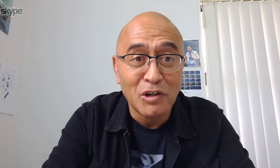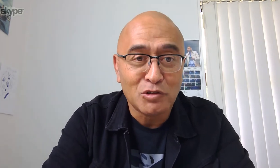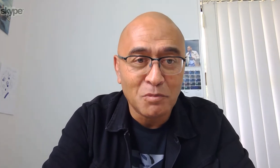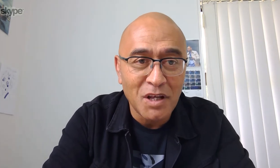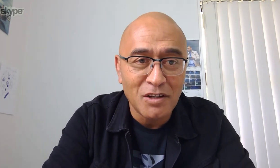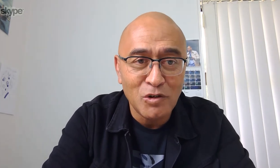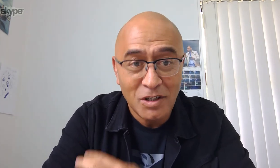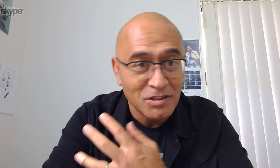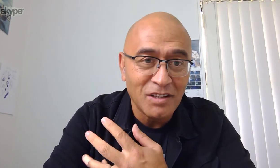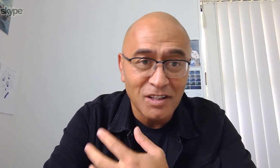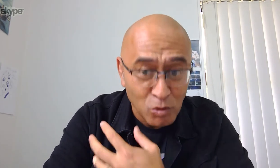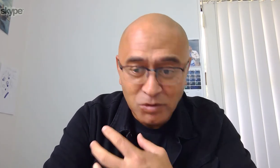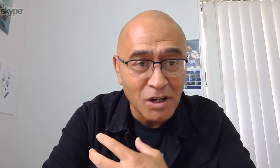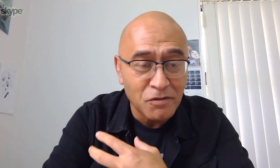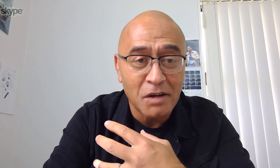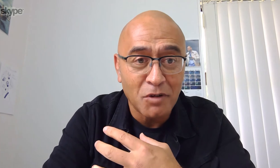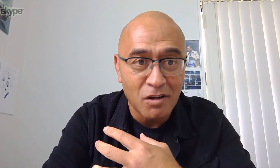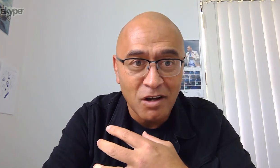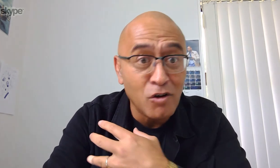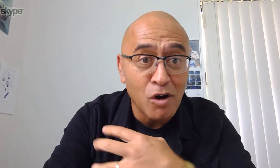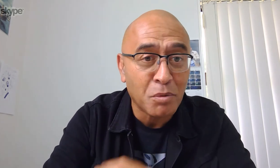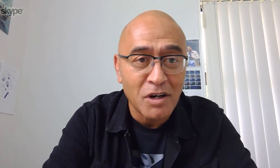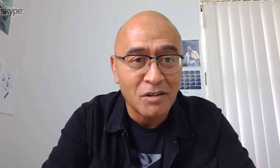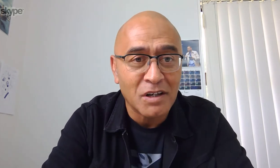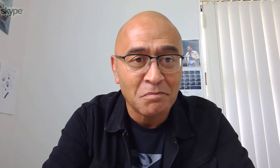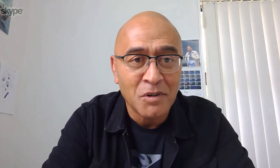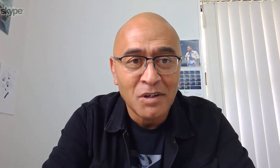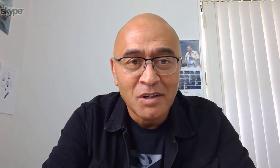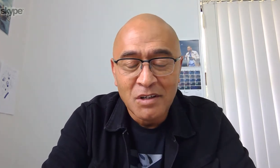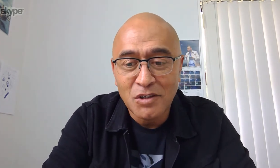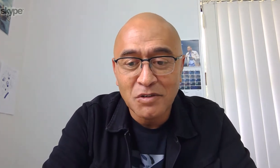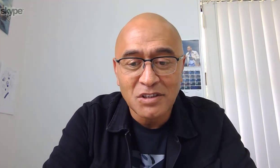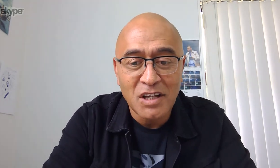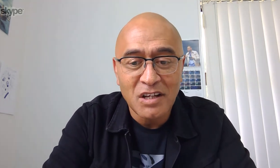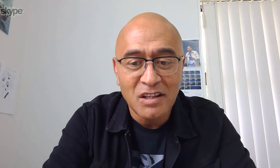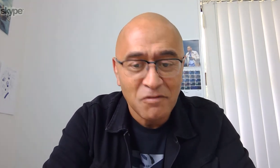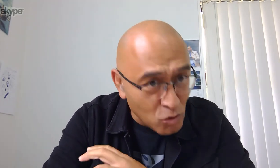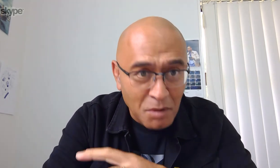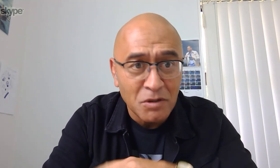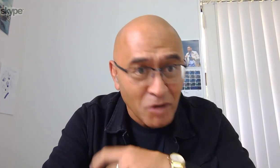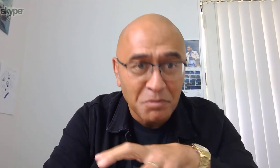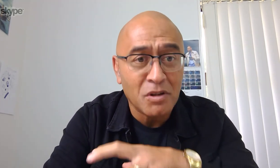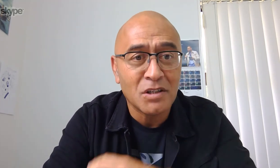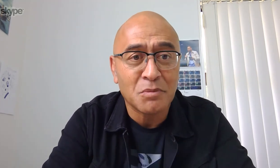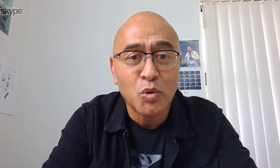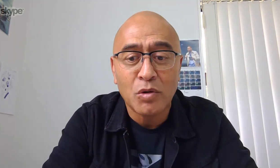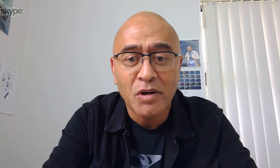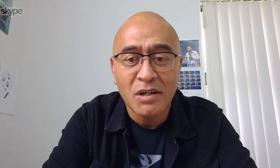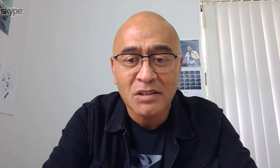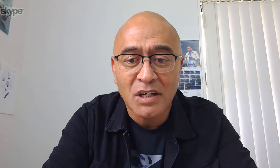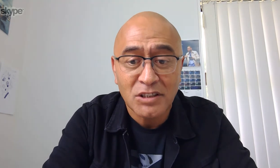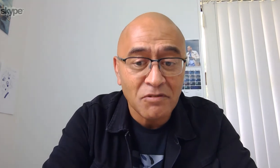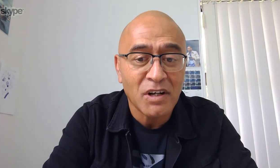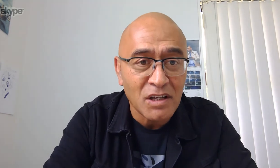Peter Lynch from down the new, they're all self-owner-operated services. And they've all come and wrapped their support